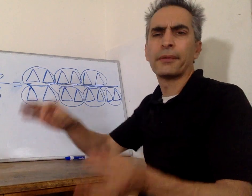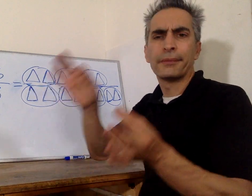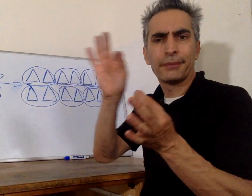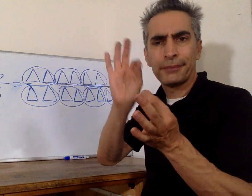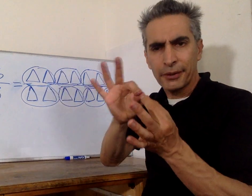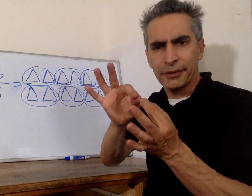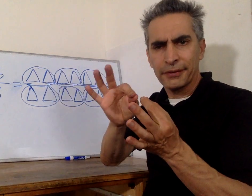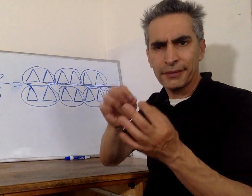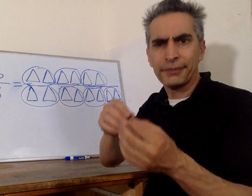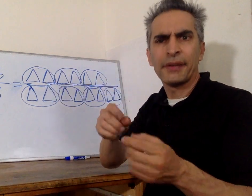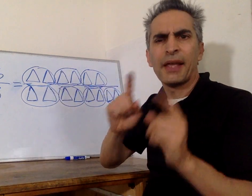Perfect.